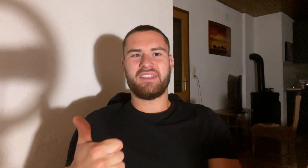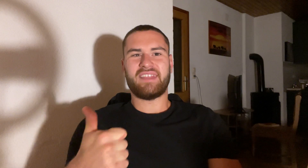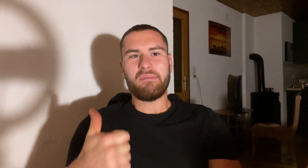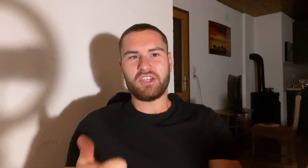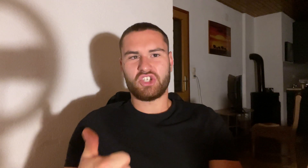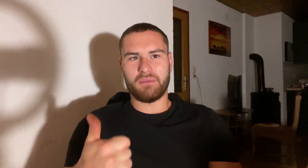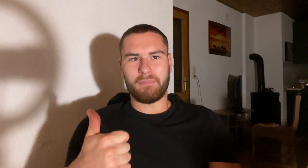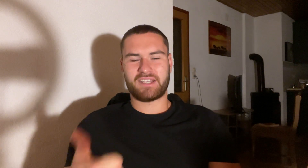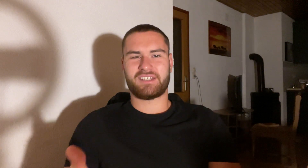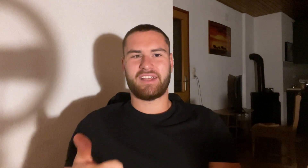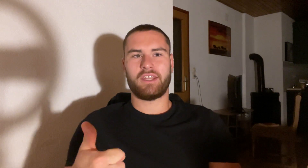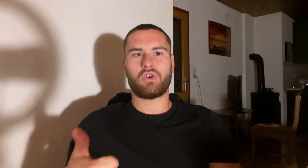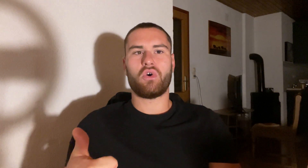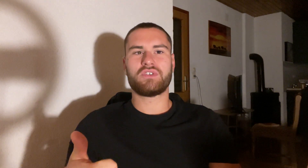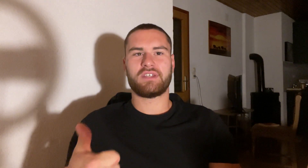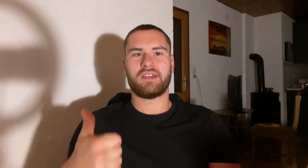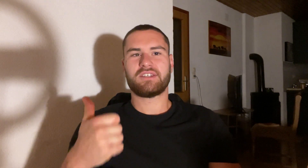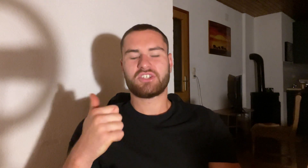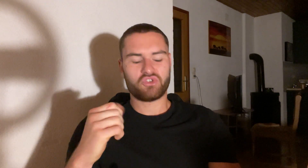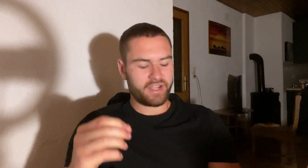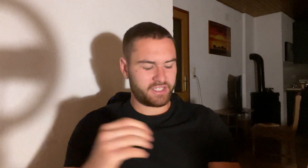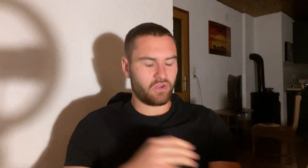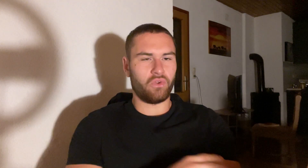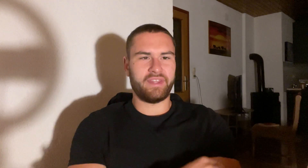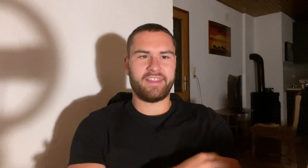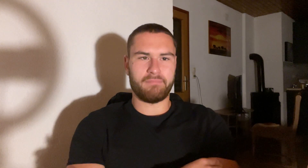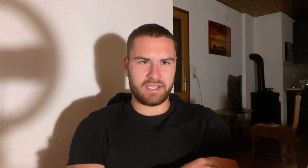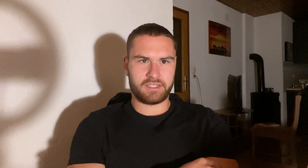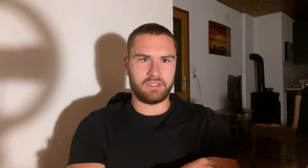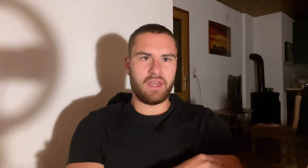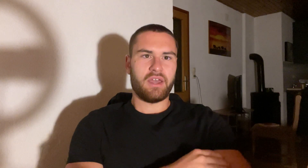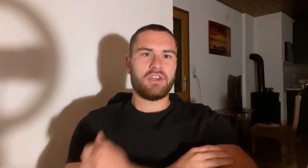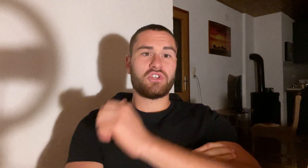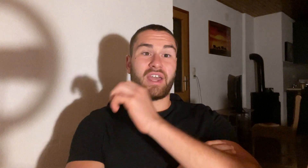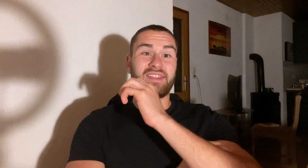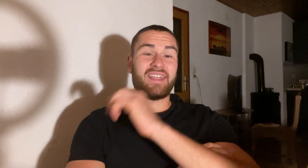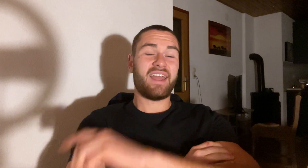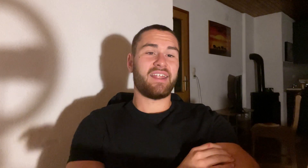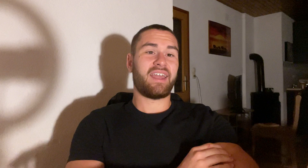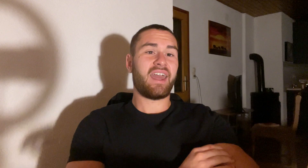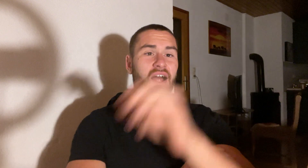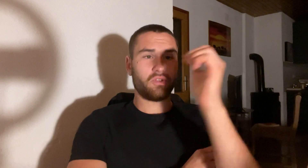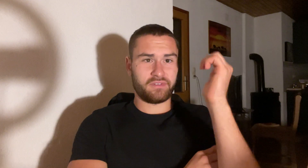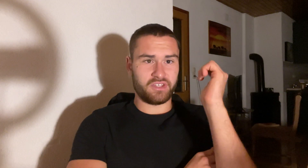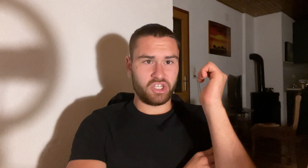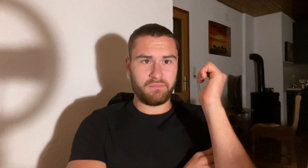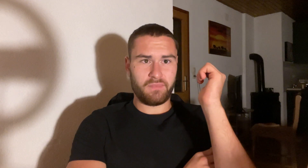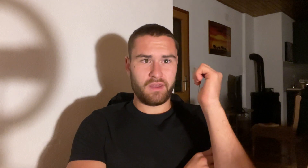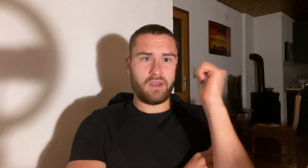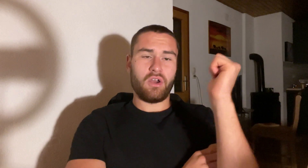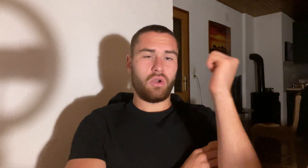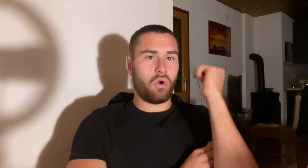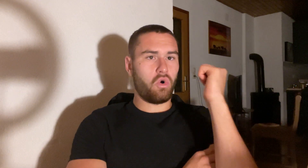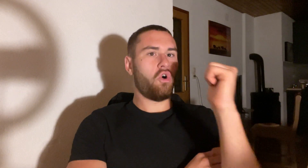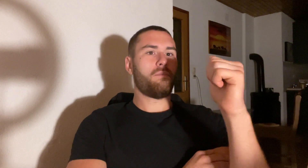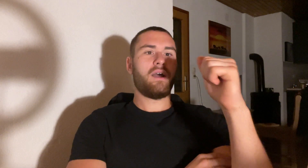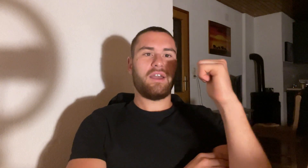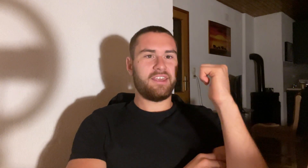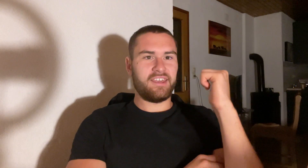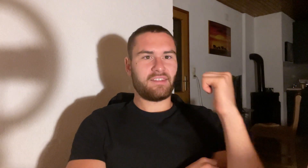damage the muscle and cause stress on that muscle and then head out of the gym, go home, eat,